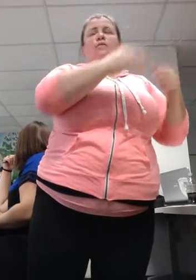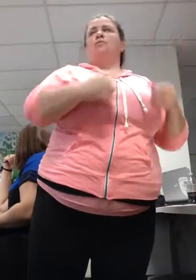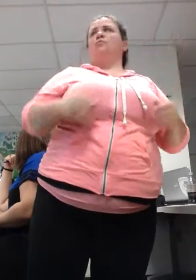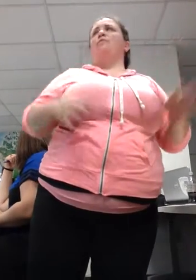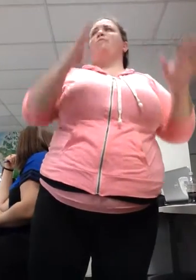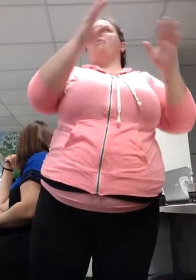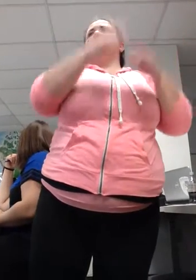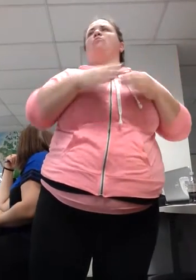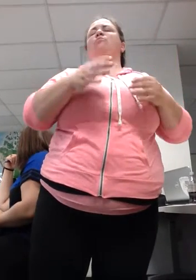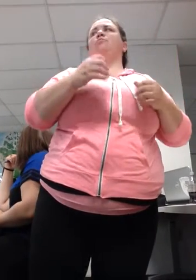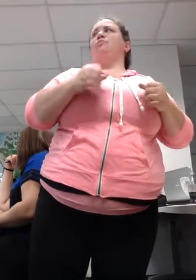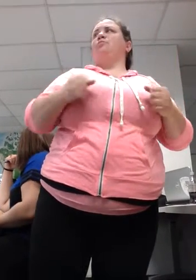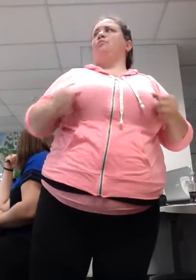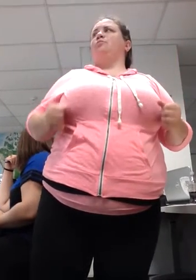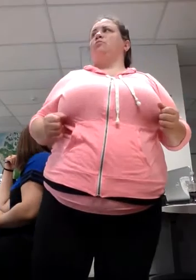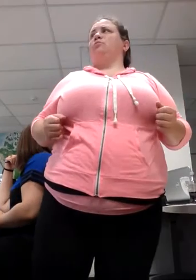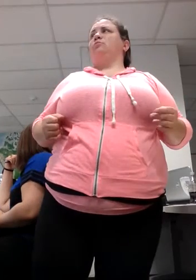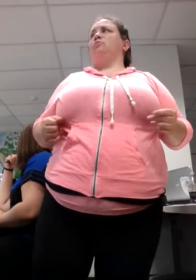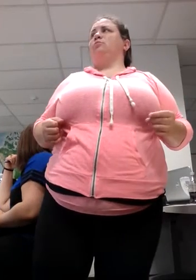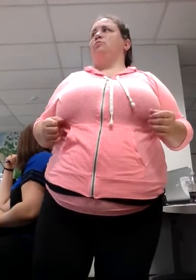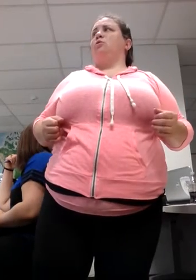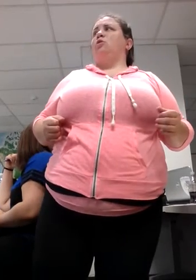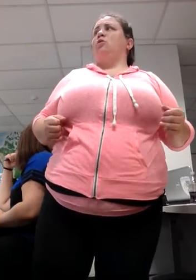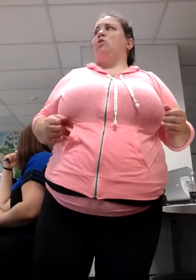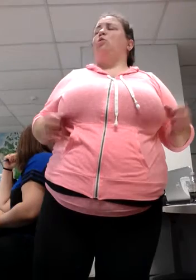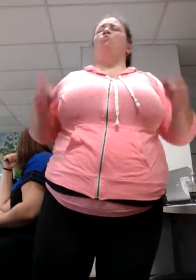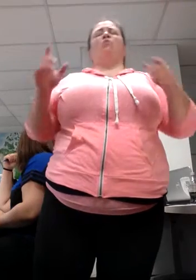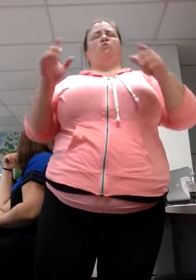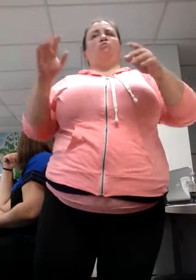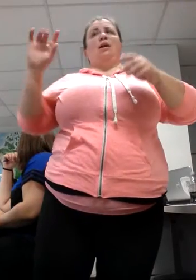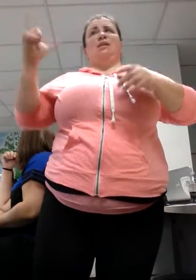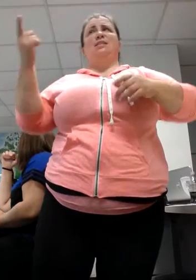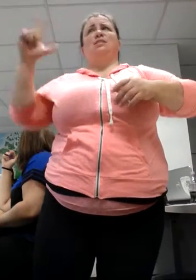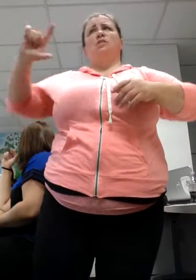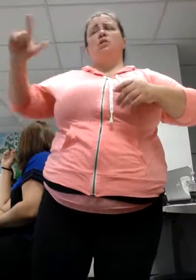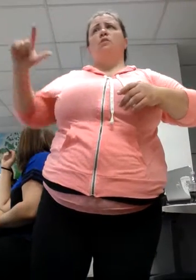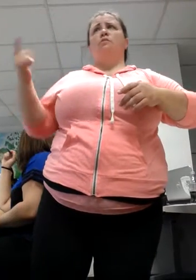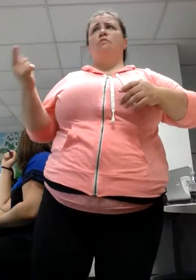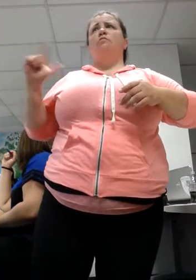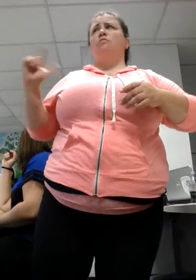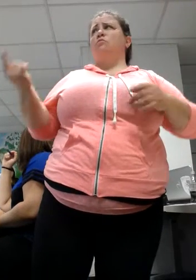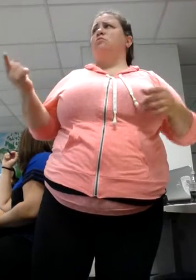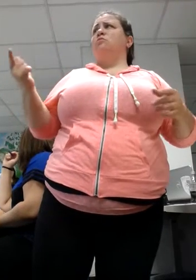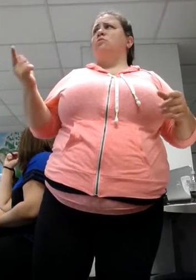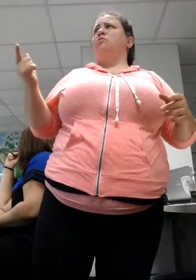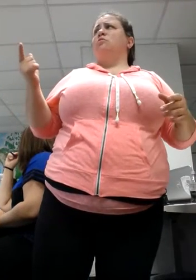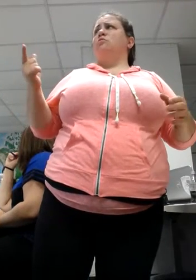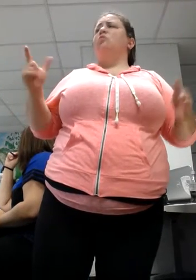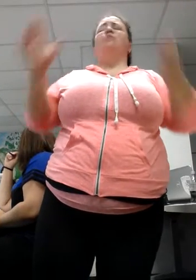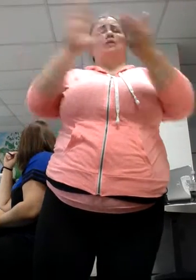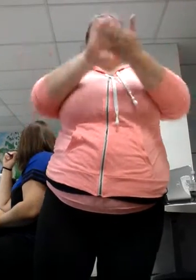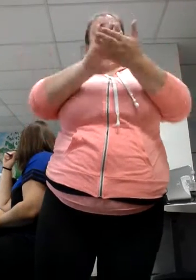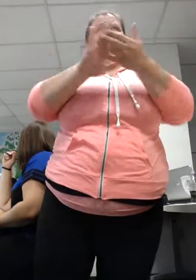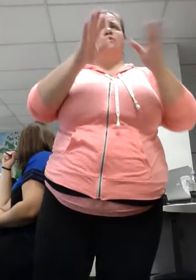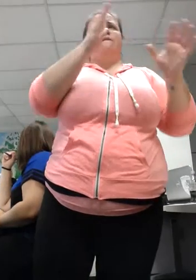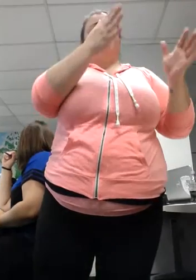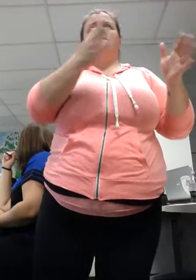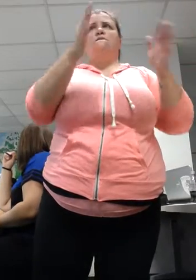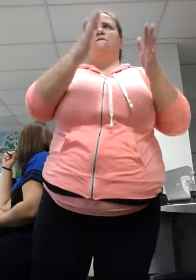it all kind of flow together? When you're working executive, same thing, you still have to have a nice flow. You get the whole